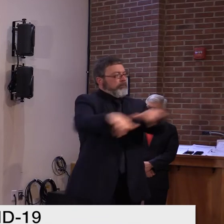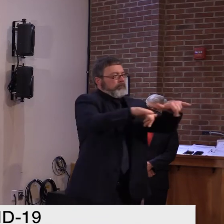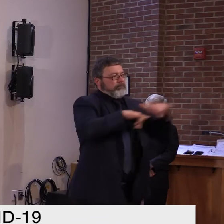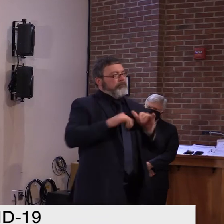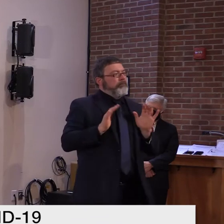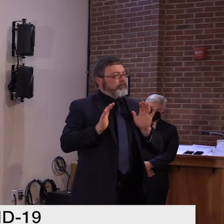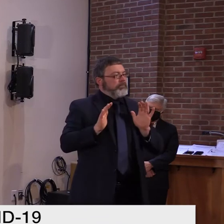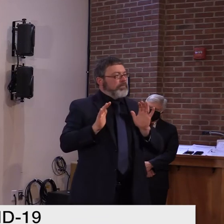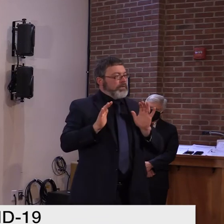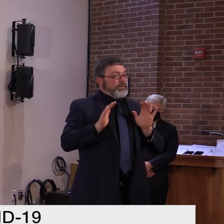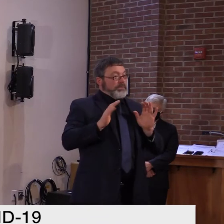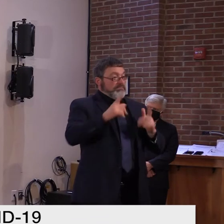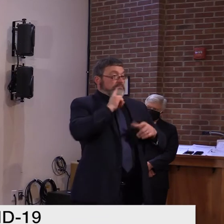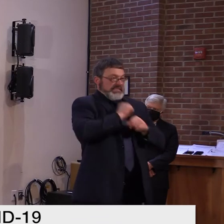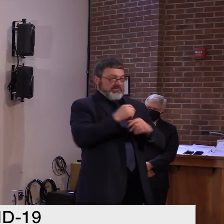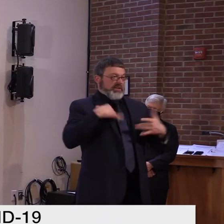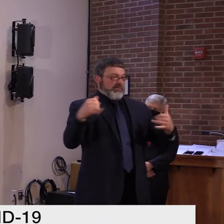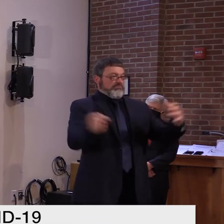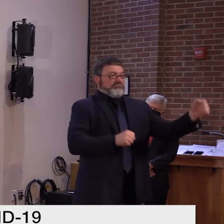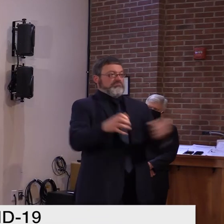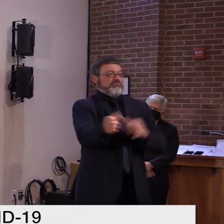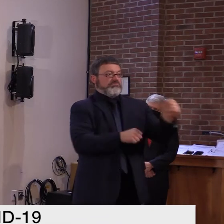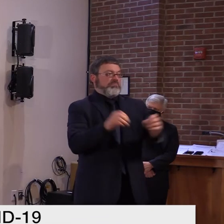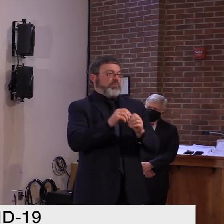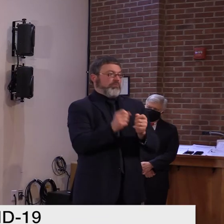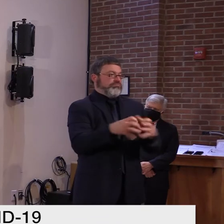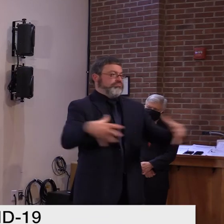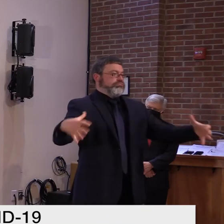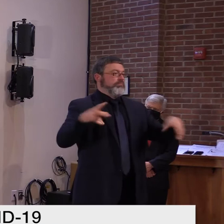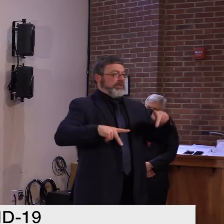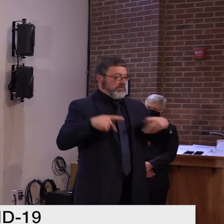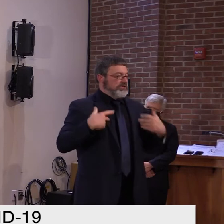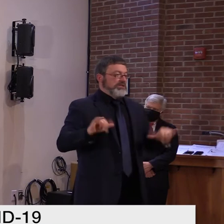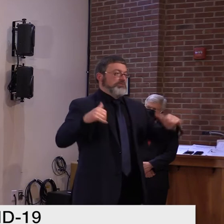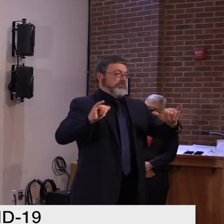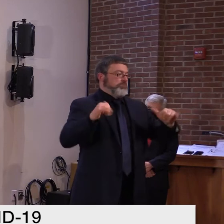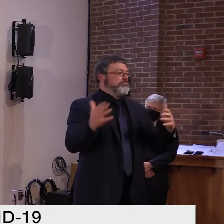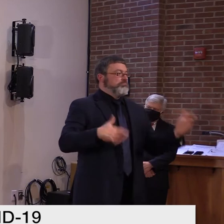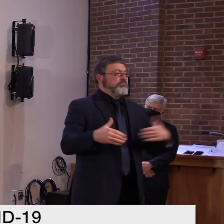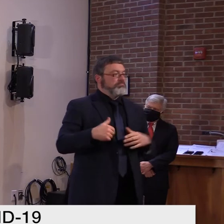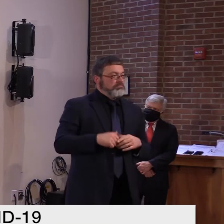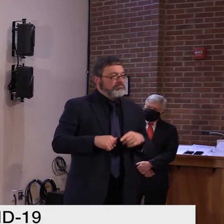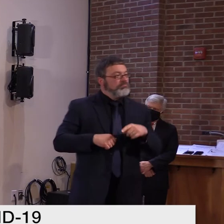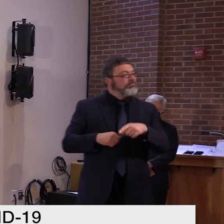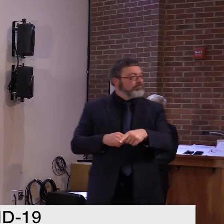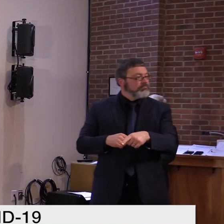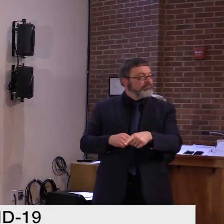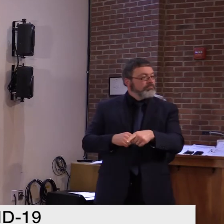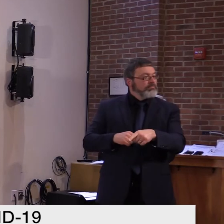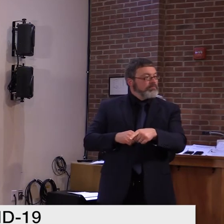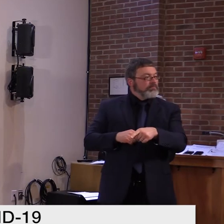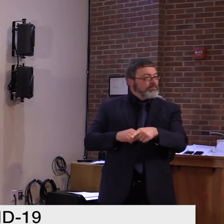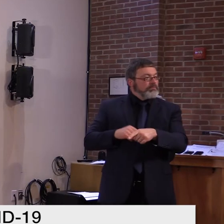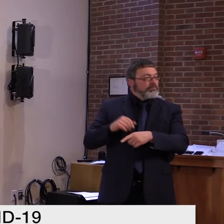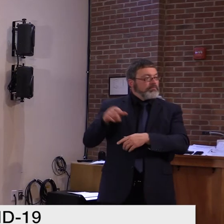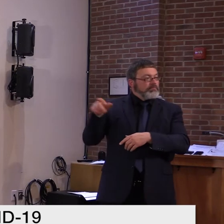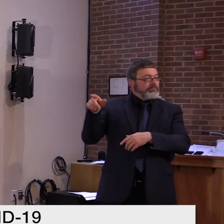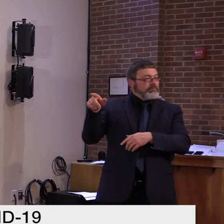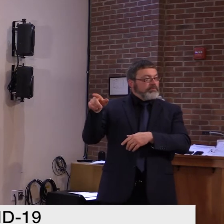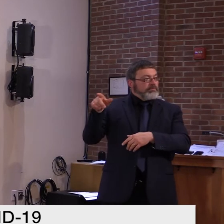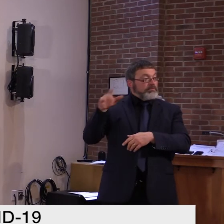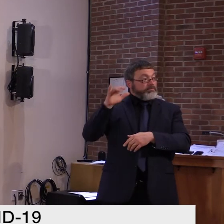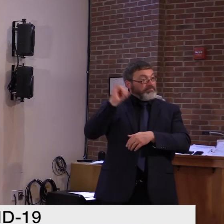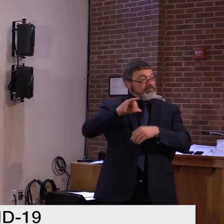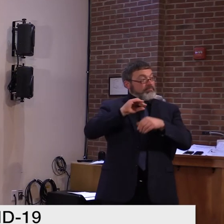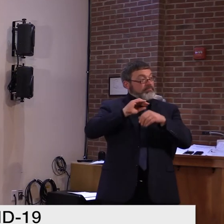Yeah, um, so, does that also have an effect on, not just outbreaks and situations, but also kind of